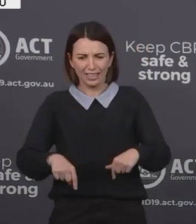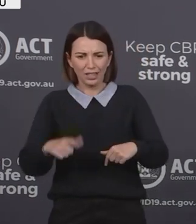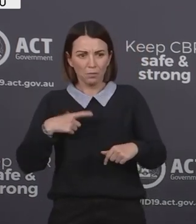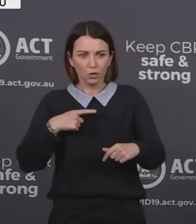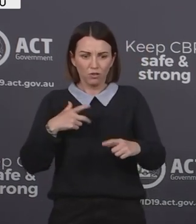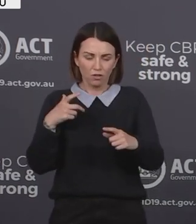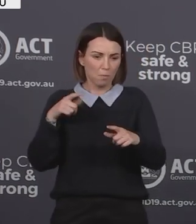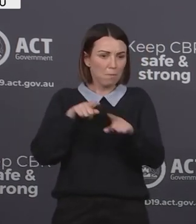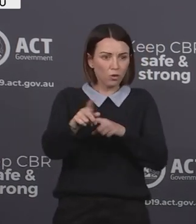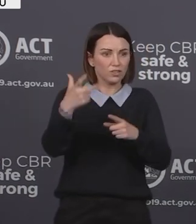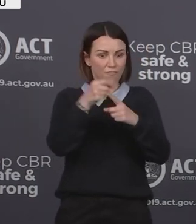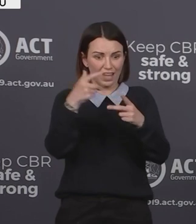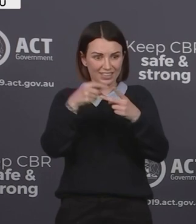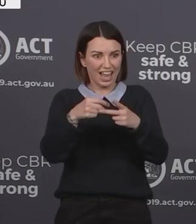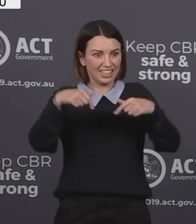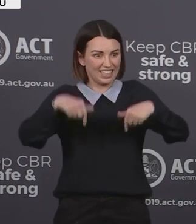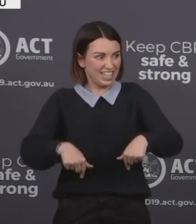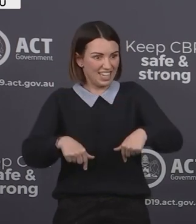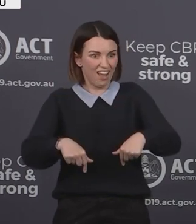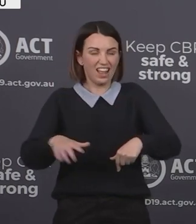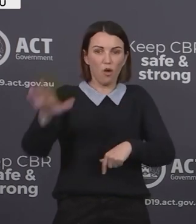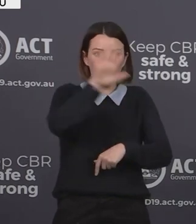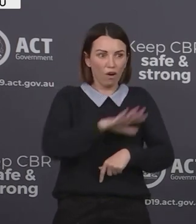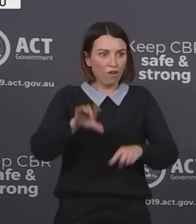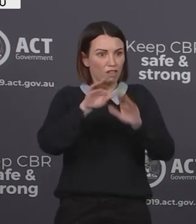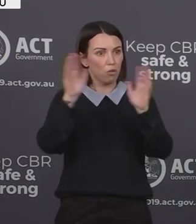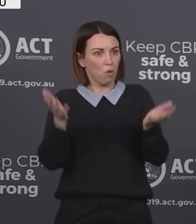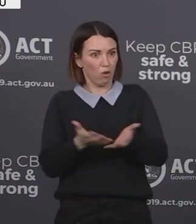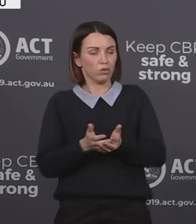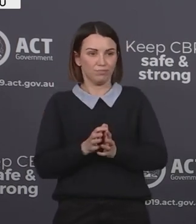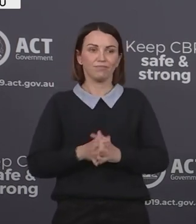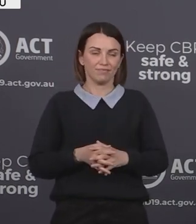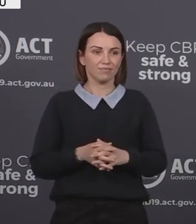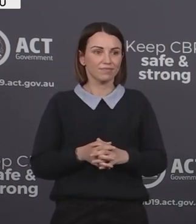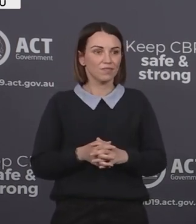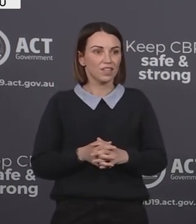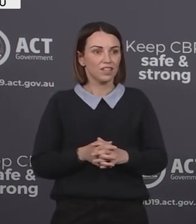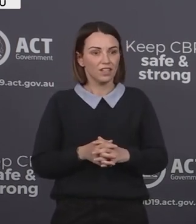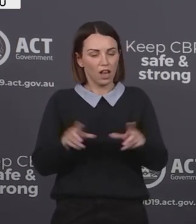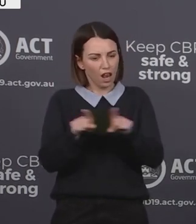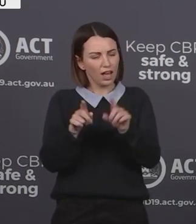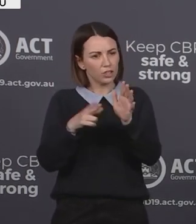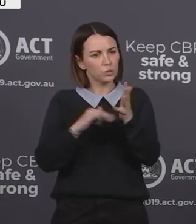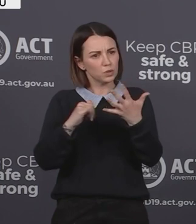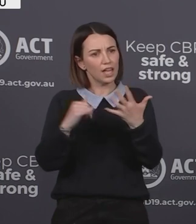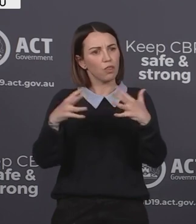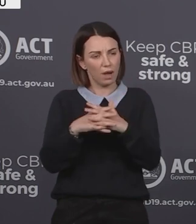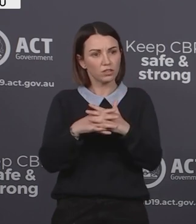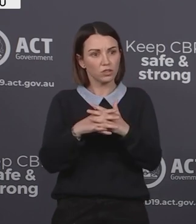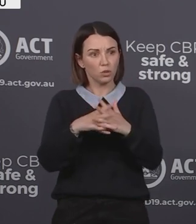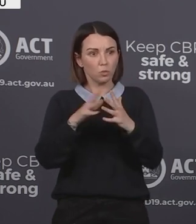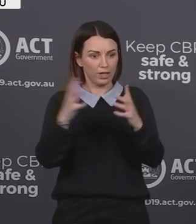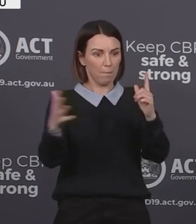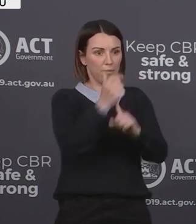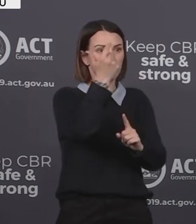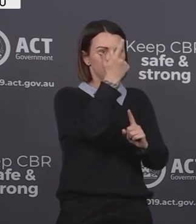cities in the world against COVID-19. Of course, like New South Wales, we have reached the 70